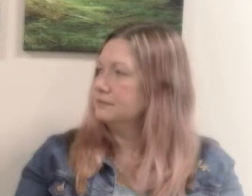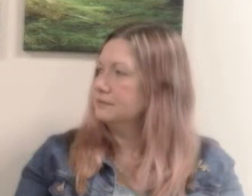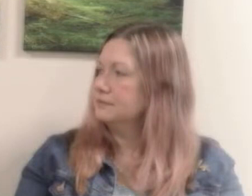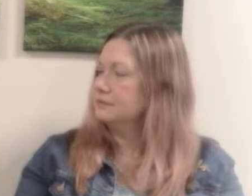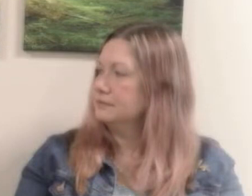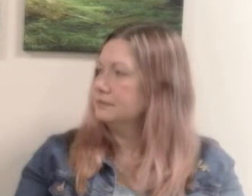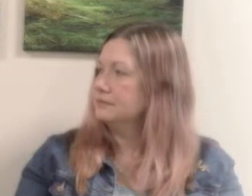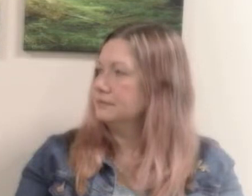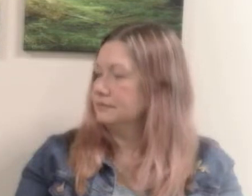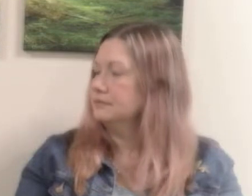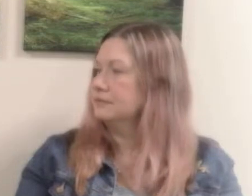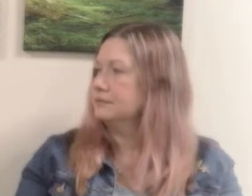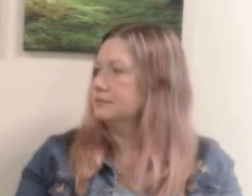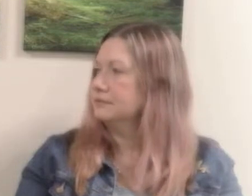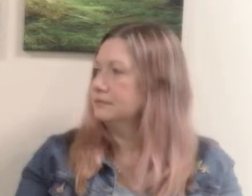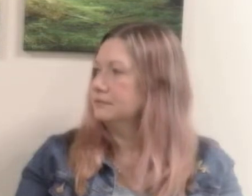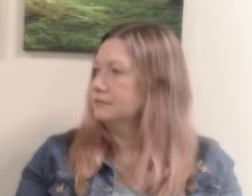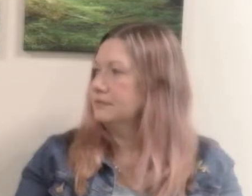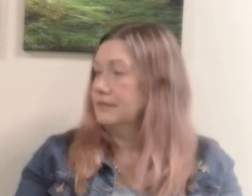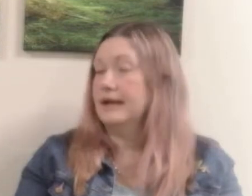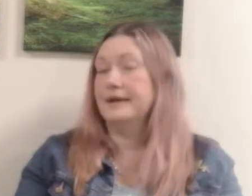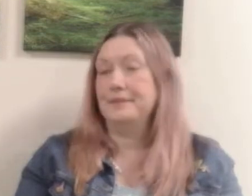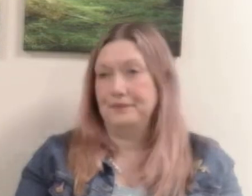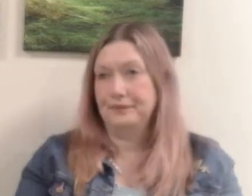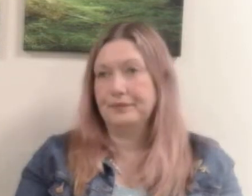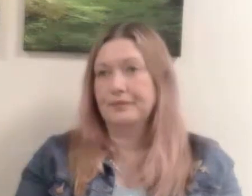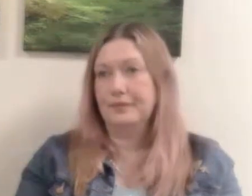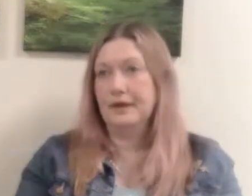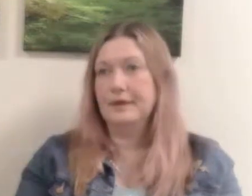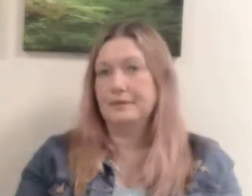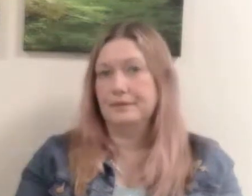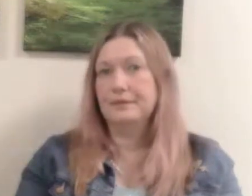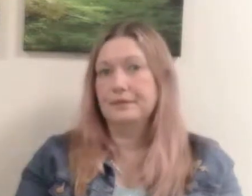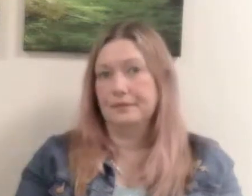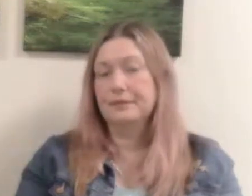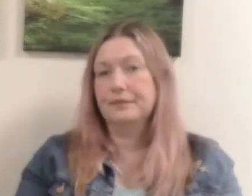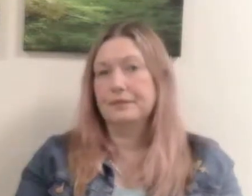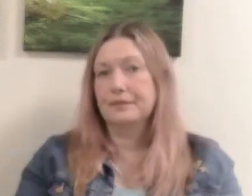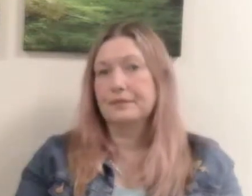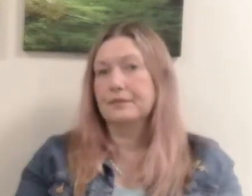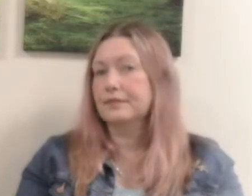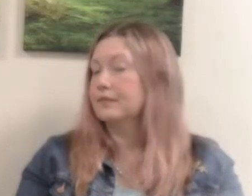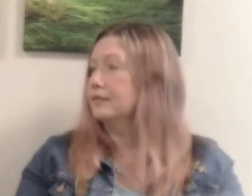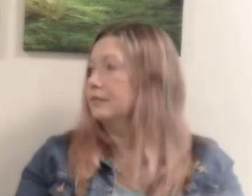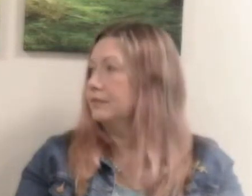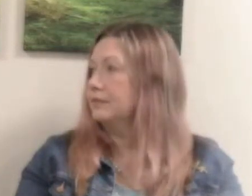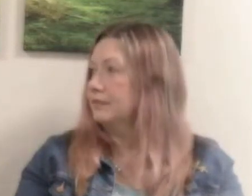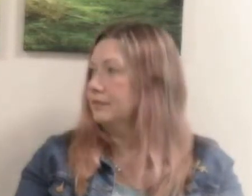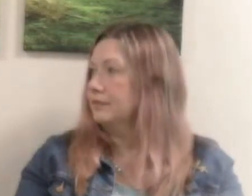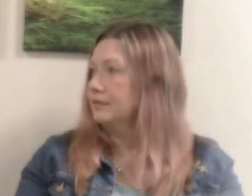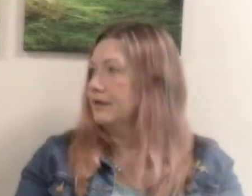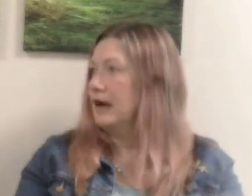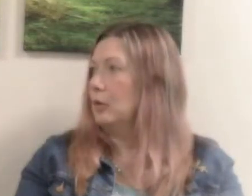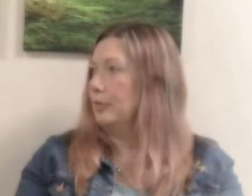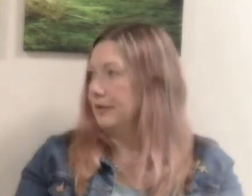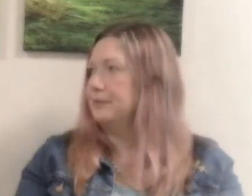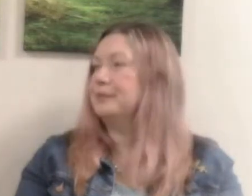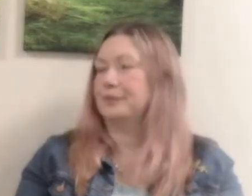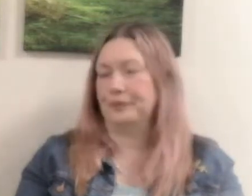really need to make is turn more towards jesus and allow jesus and jesus holy spirit change the way